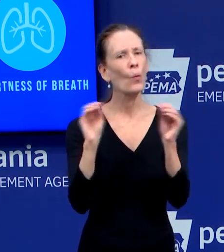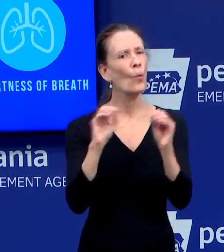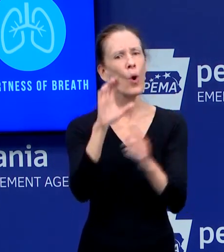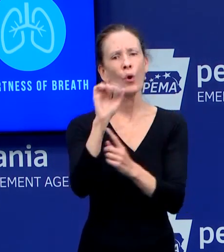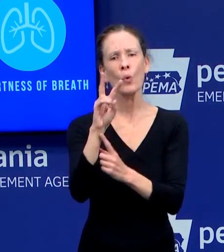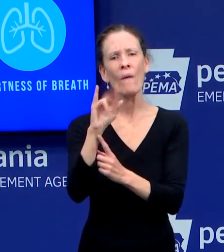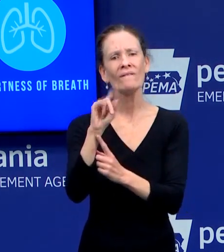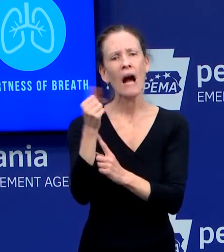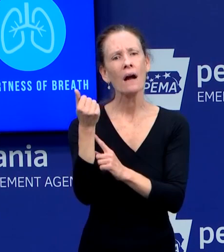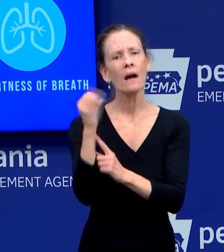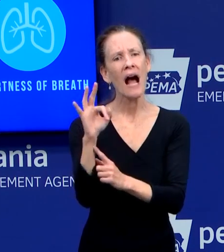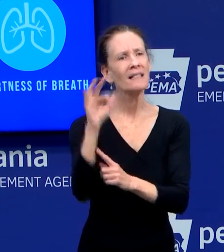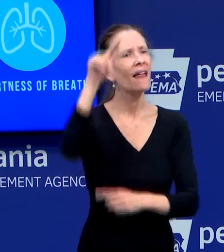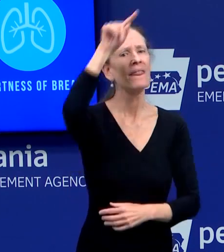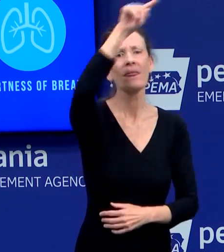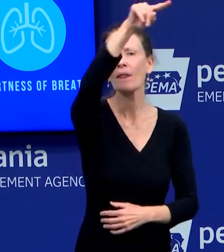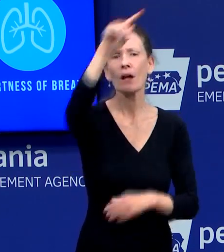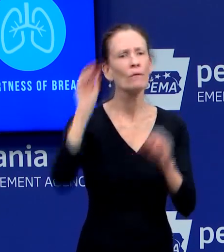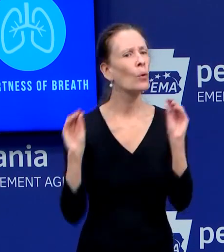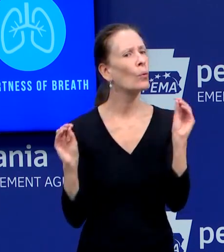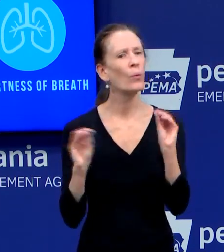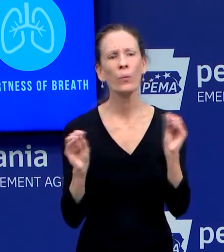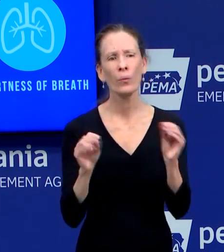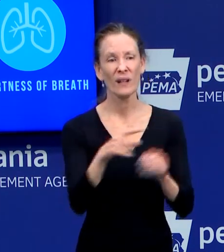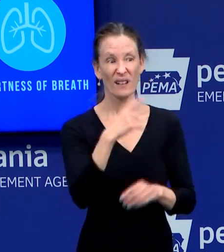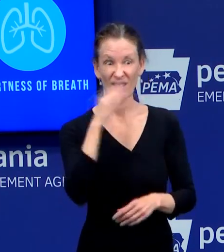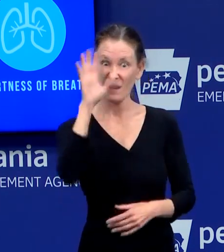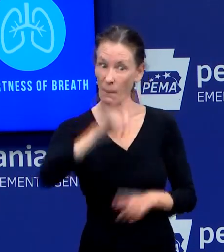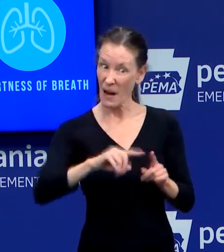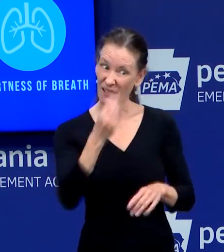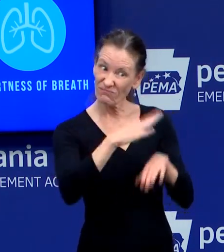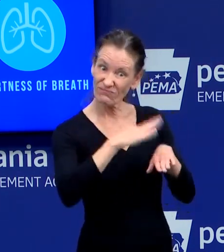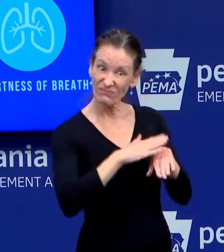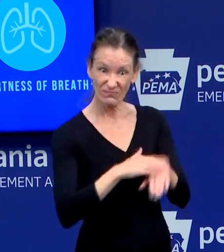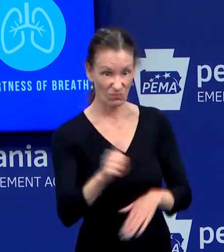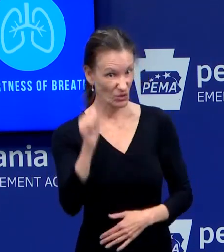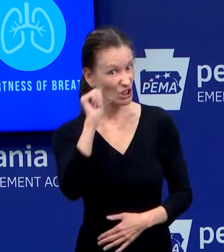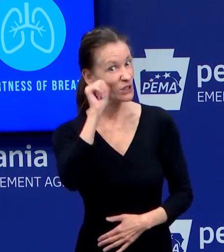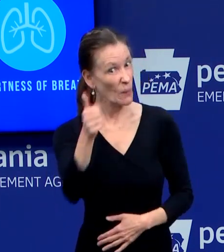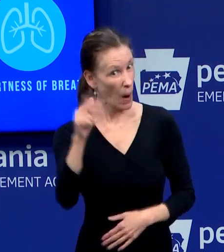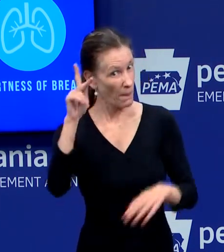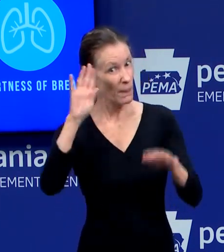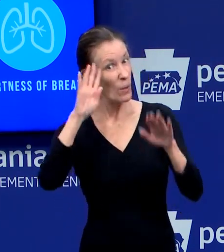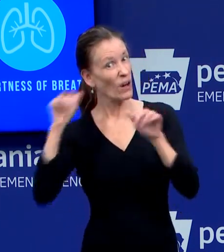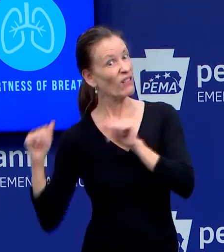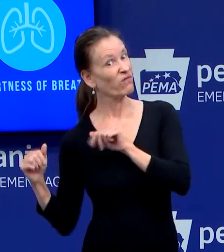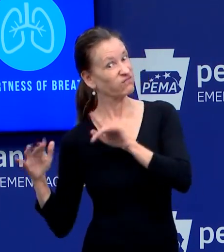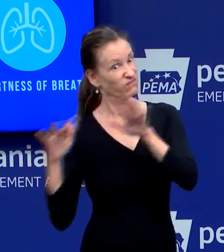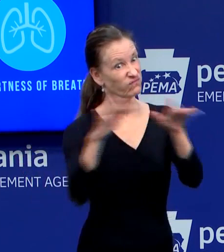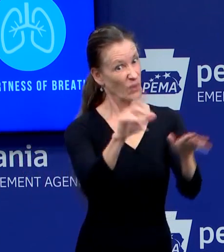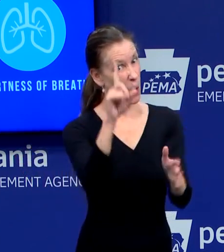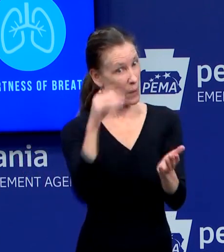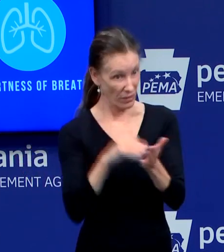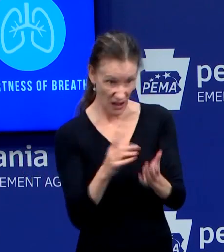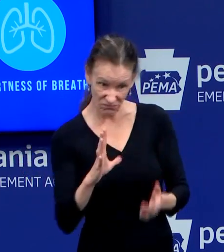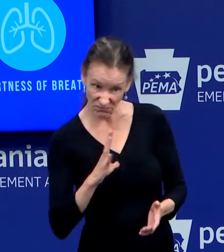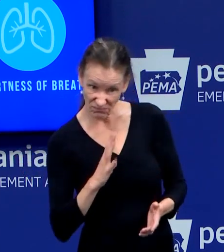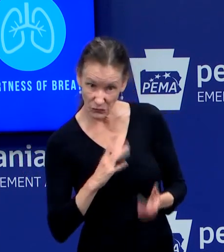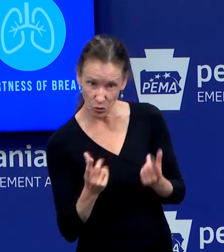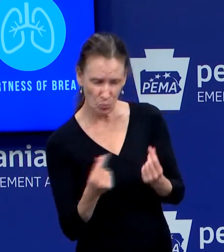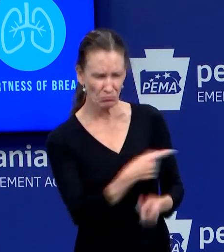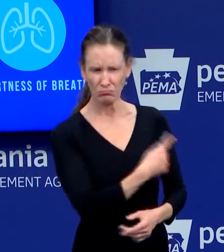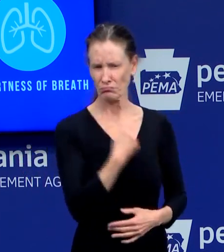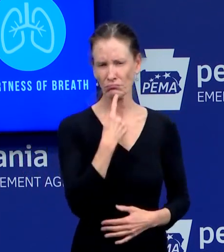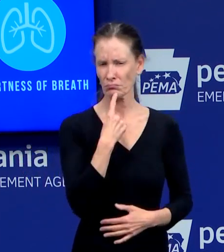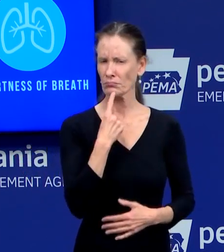people gathering for a funeral in general, and why social distancing is important. Well, social distancing is important, right? The, the, uh, the